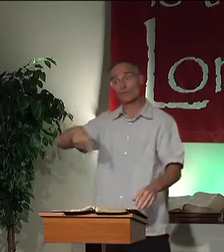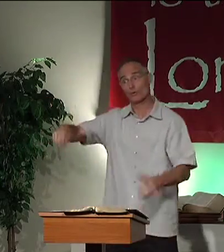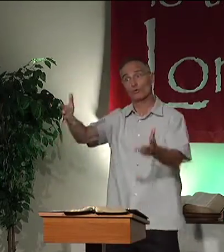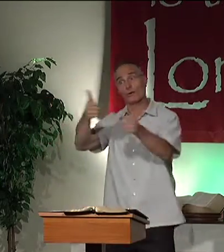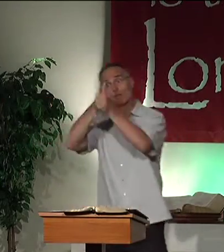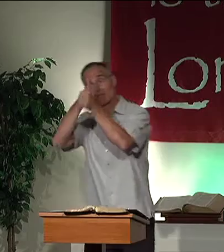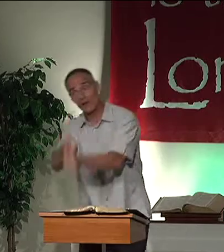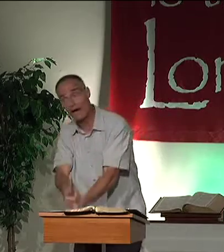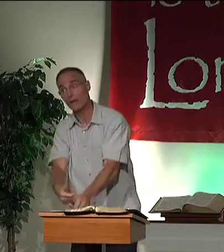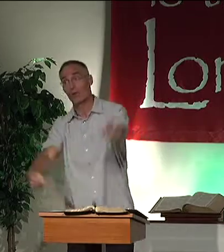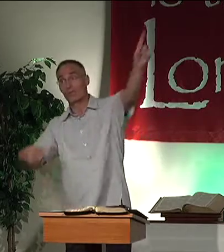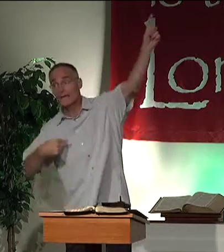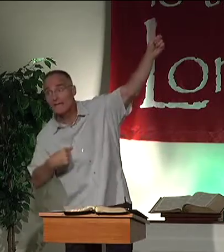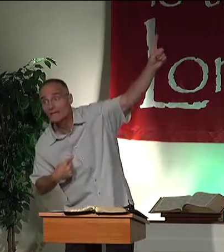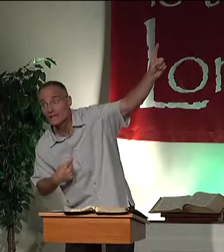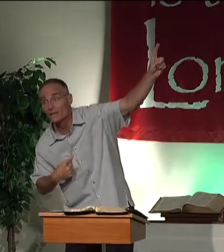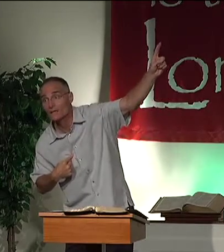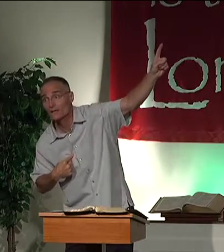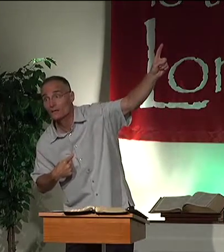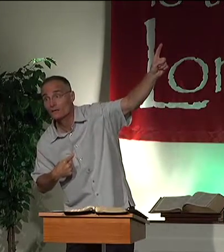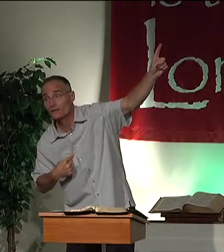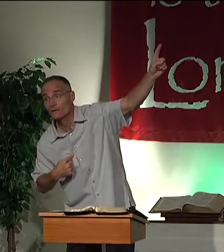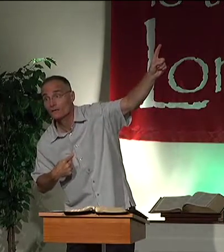telling you, that if you want to follow me,